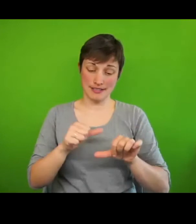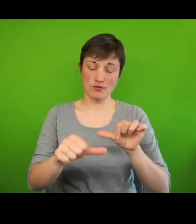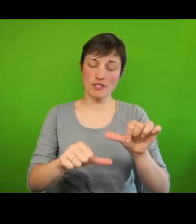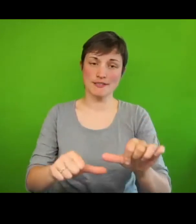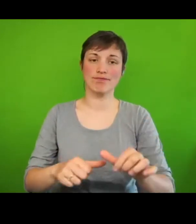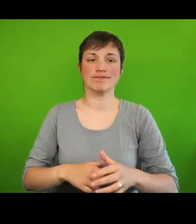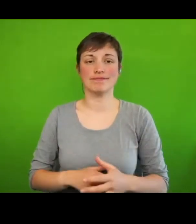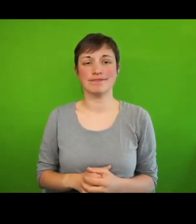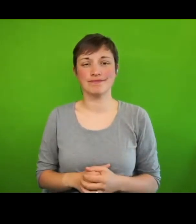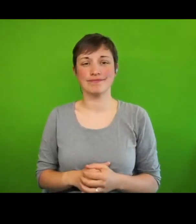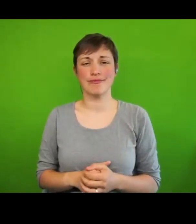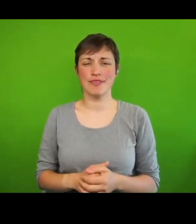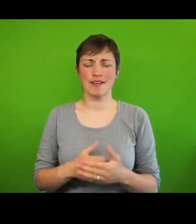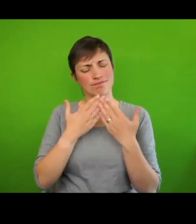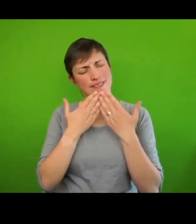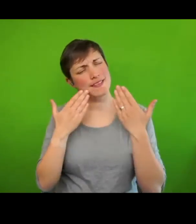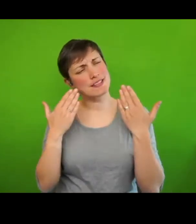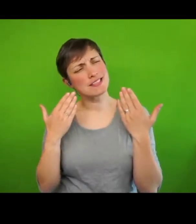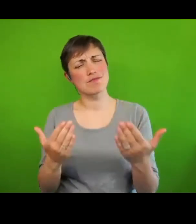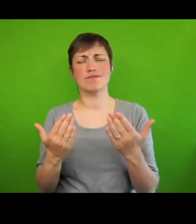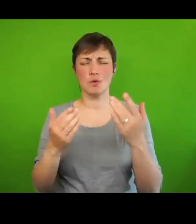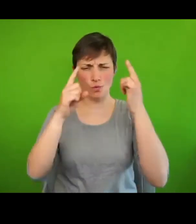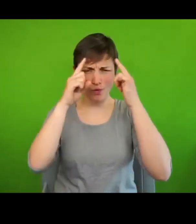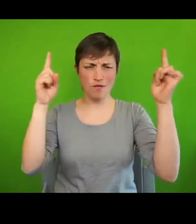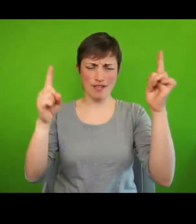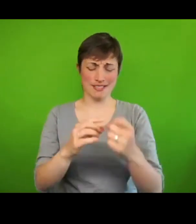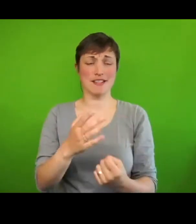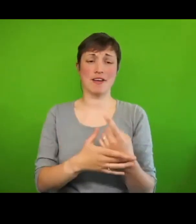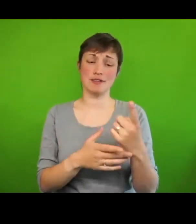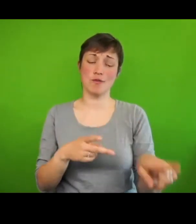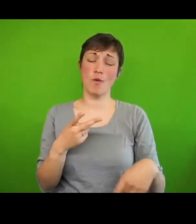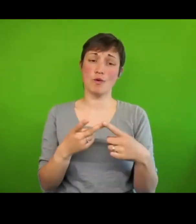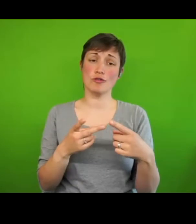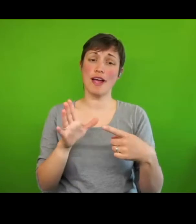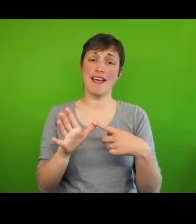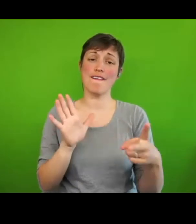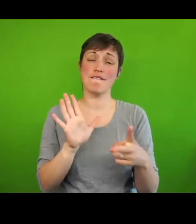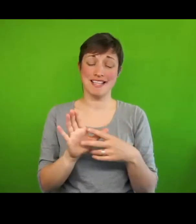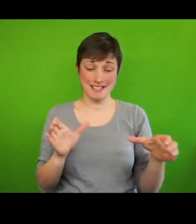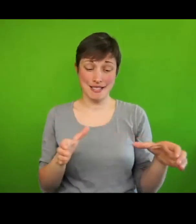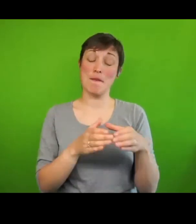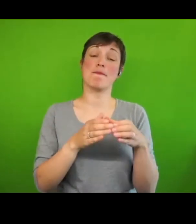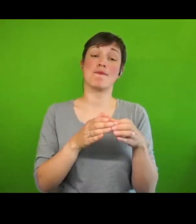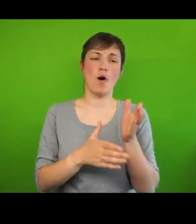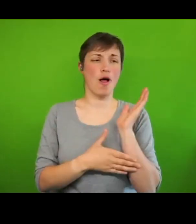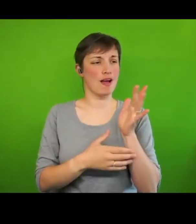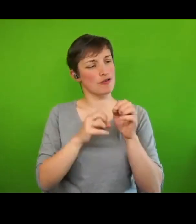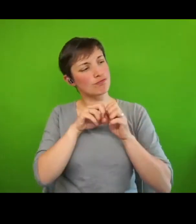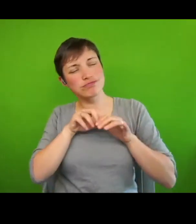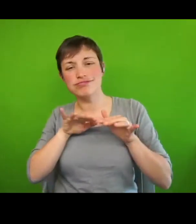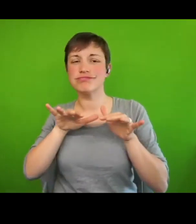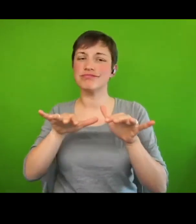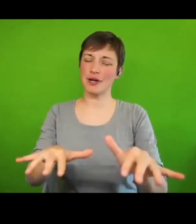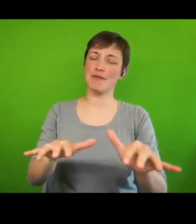grateful to the University events and the AV teams for promoting the lecture, organising the